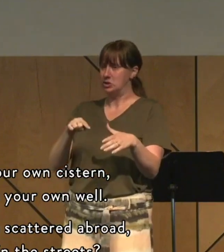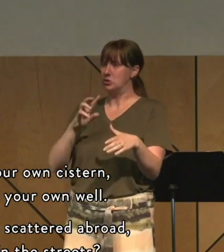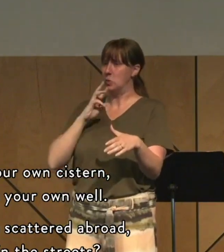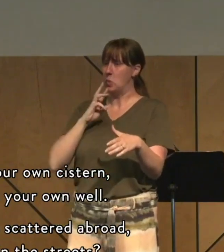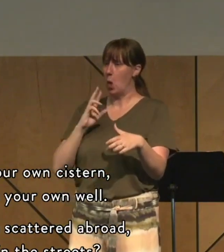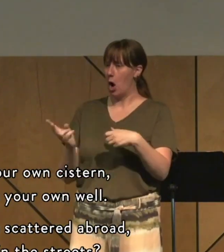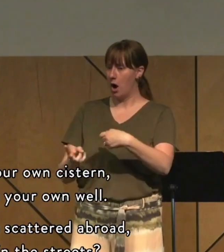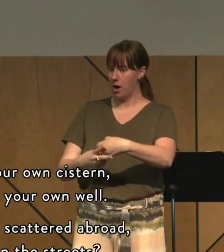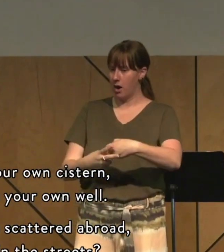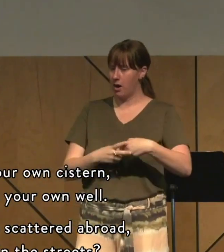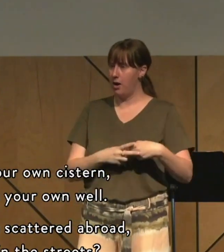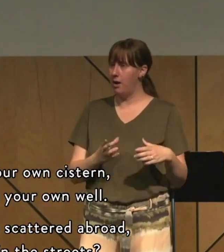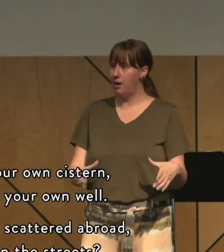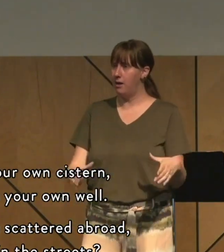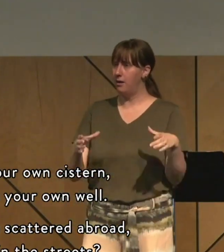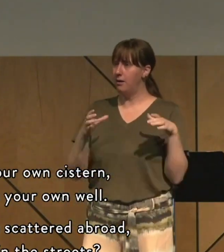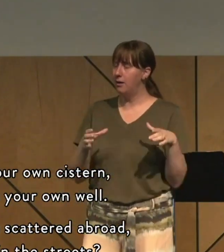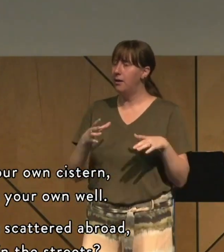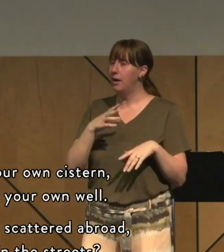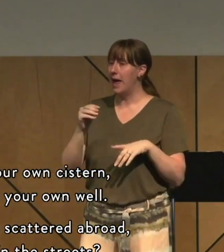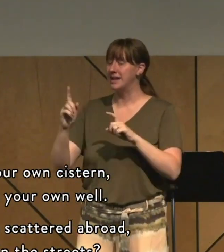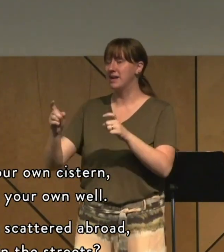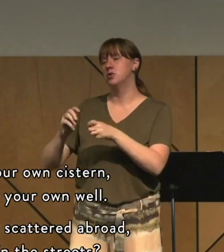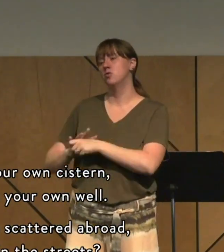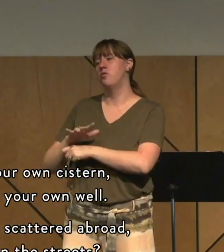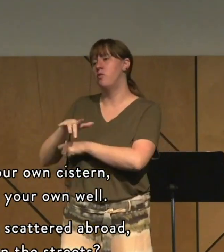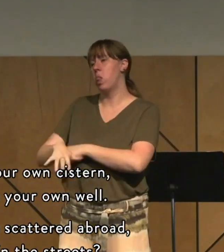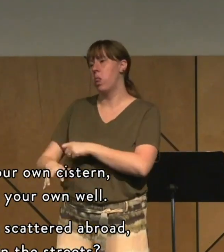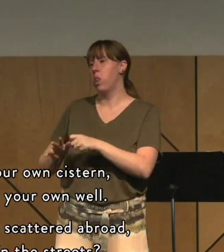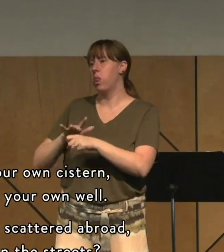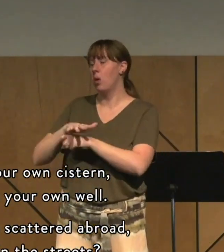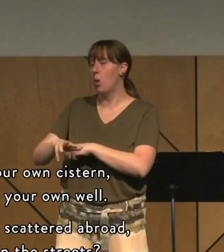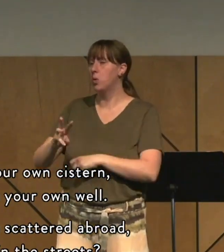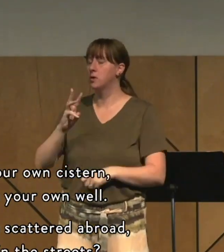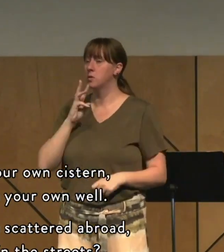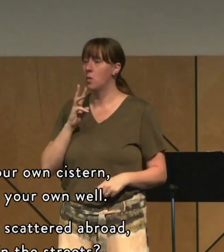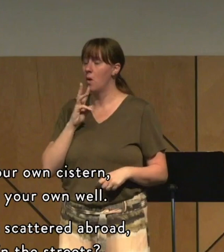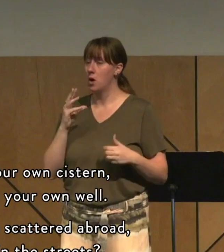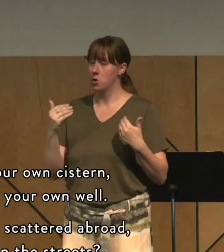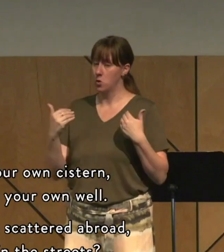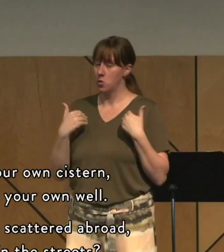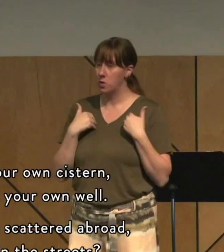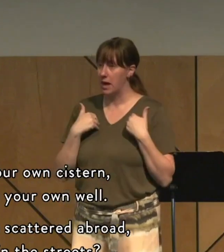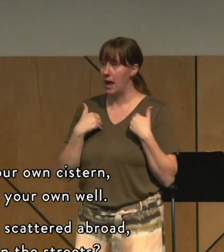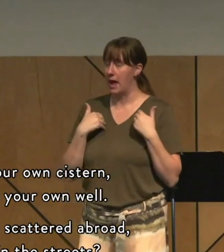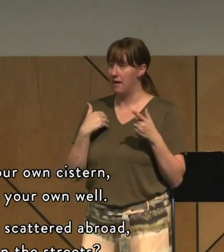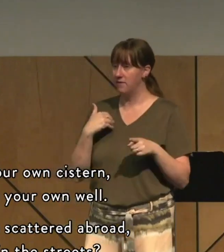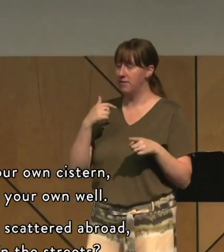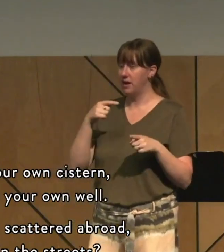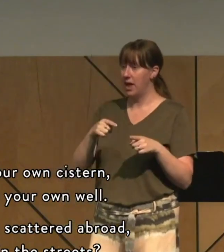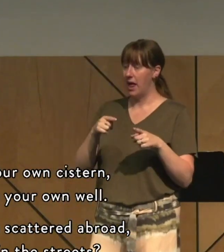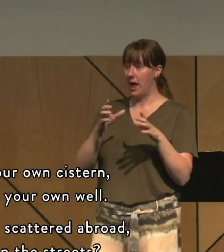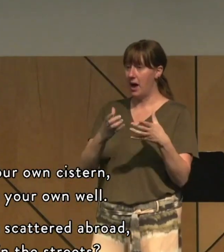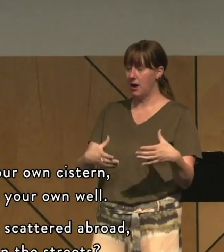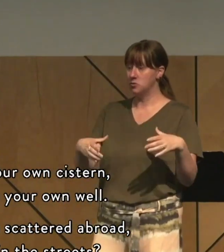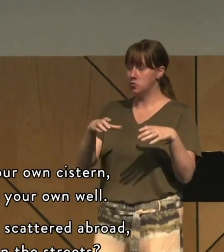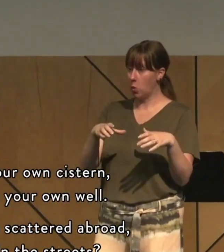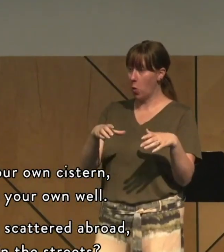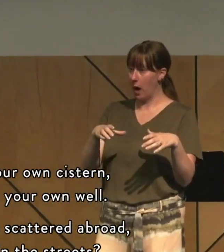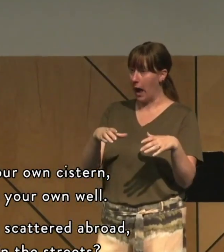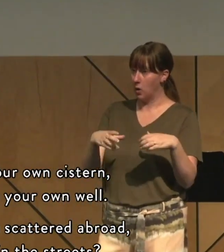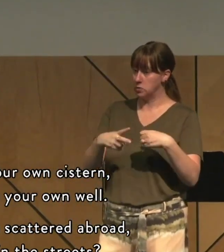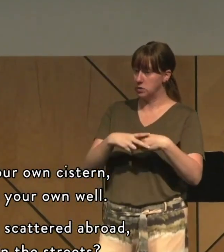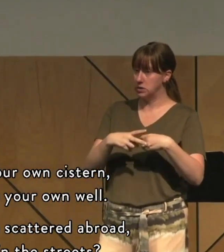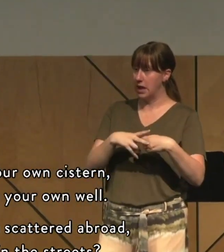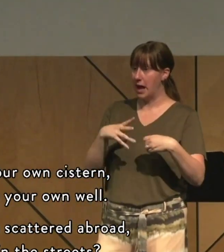up water. And he's giving you flowing water. So there's a storehouse and a steady stream of delights